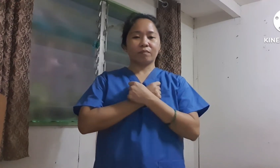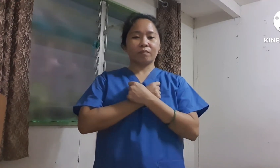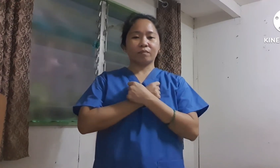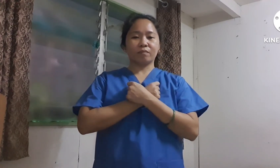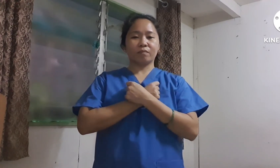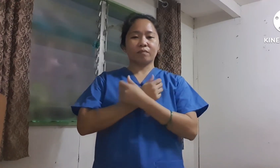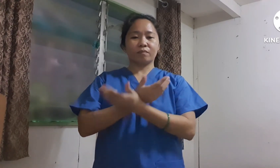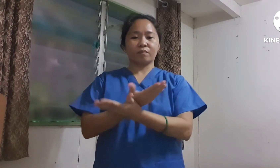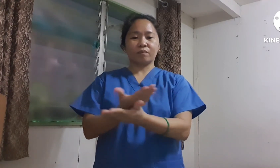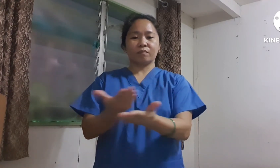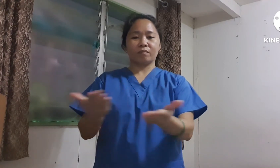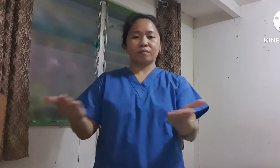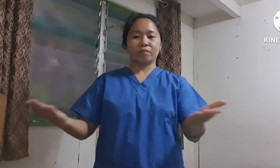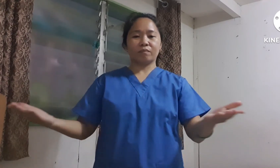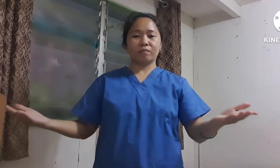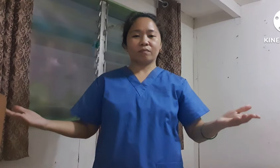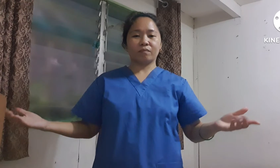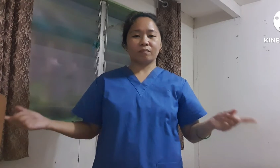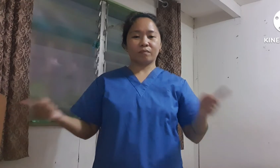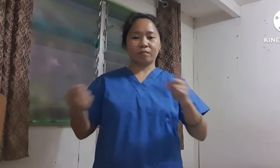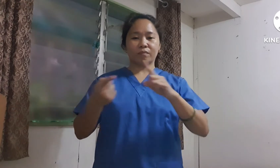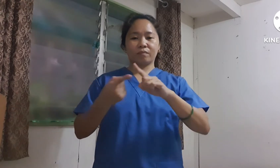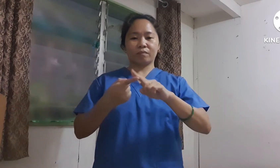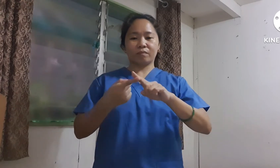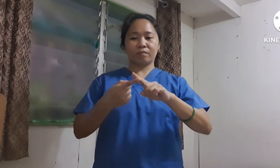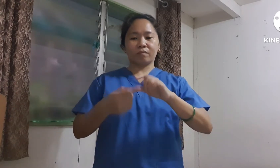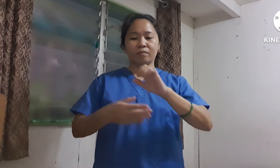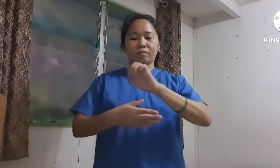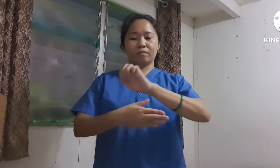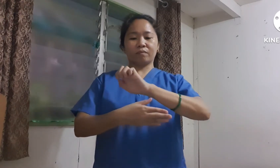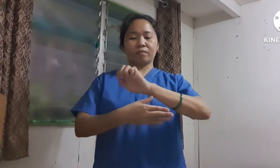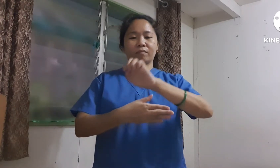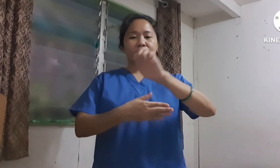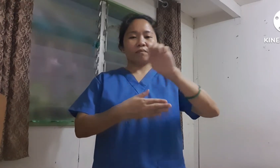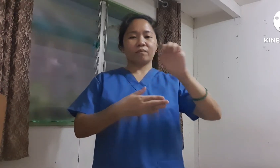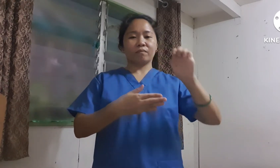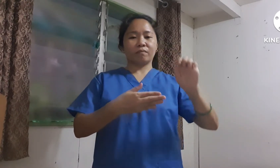love you Until The end